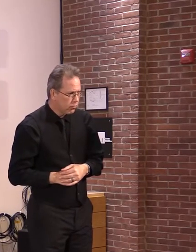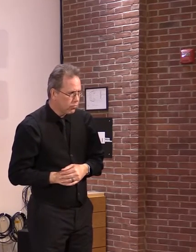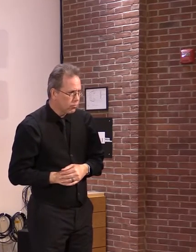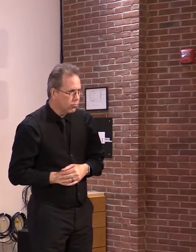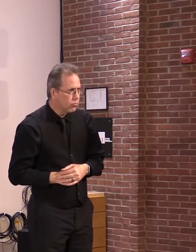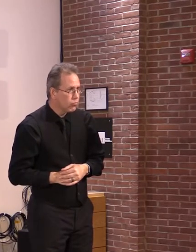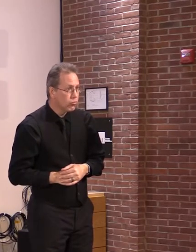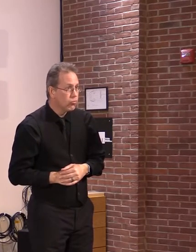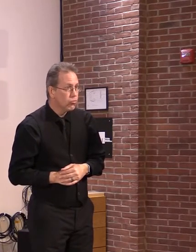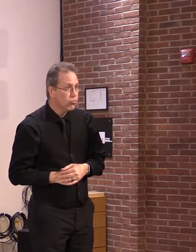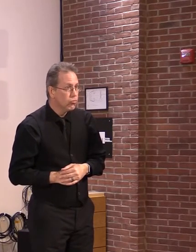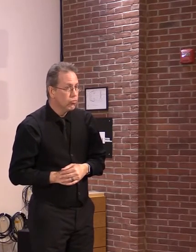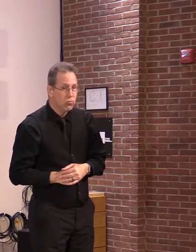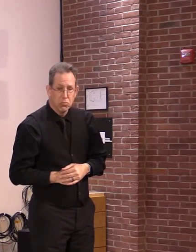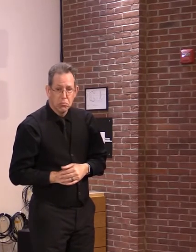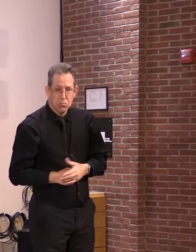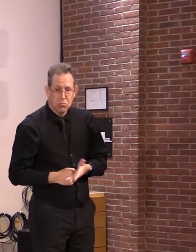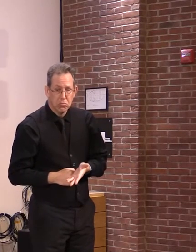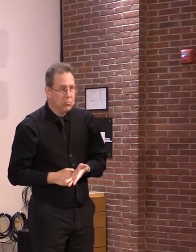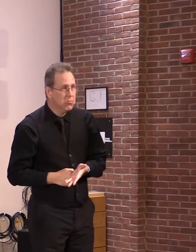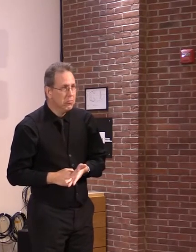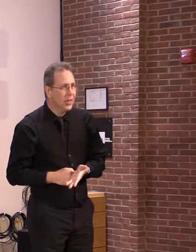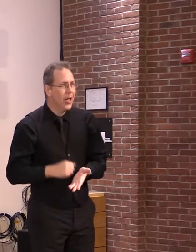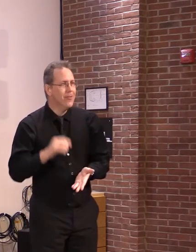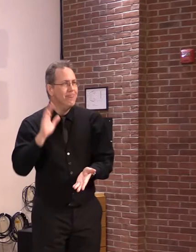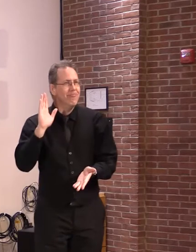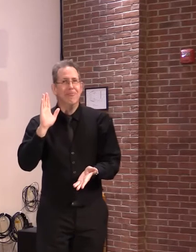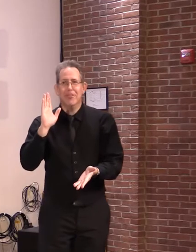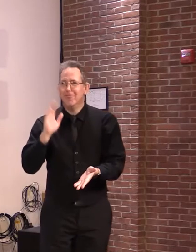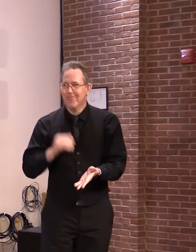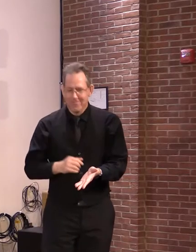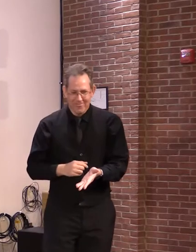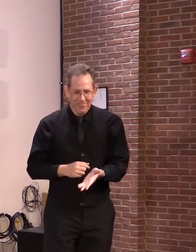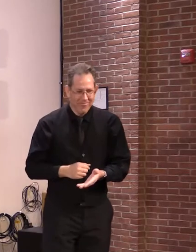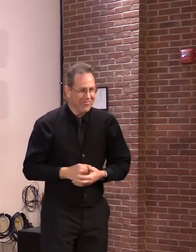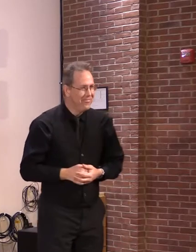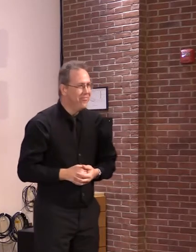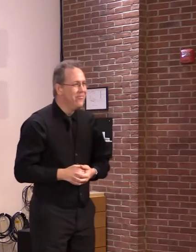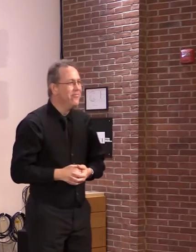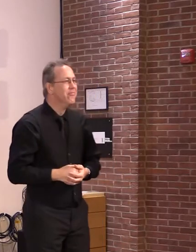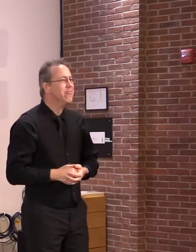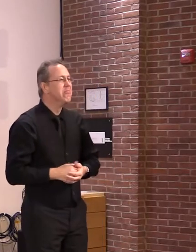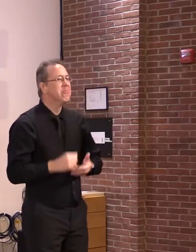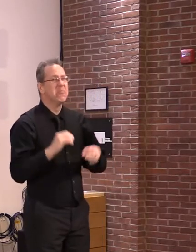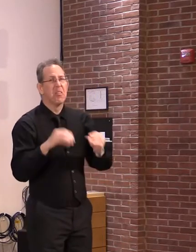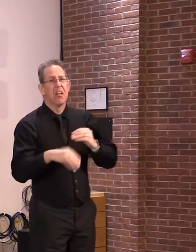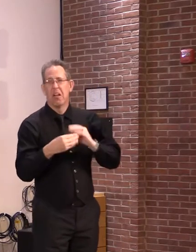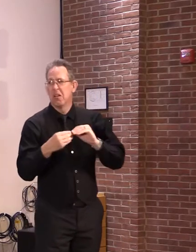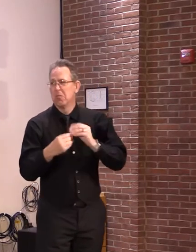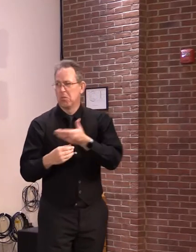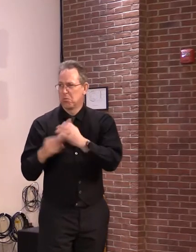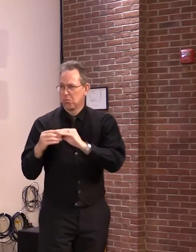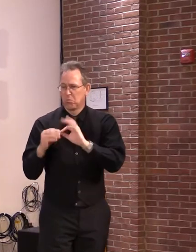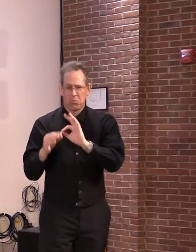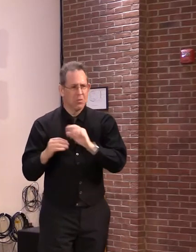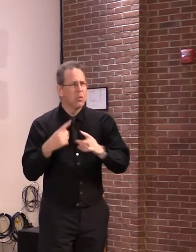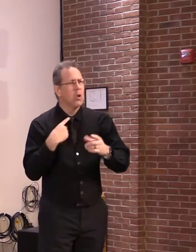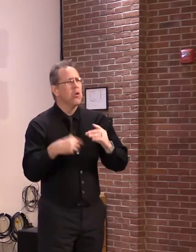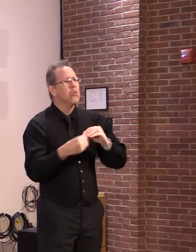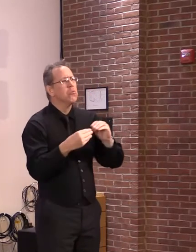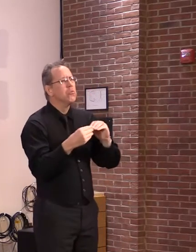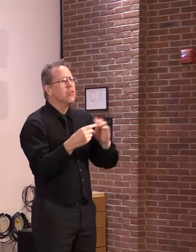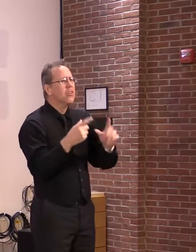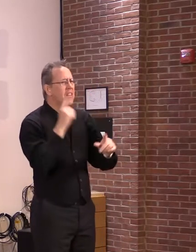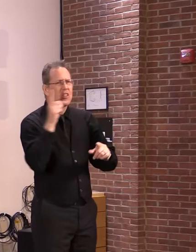Maybe we lost them. Sorry, Governor. I don't have any additional, anything additional to add. I think you're